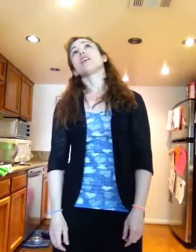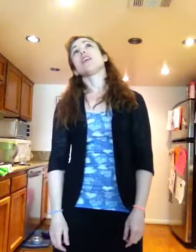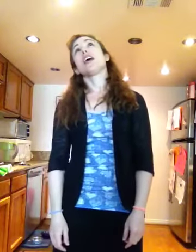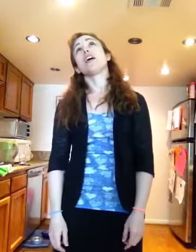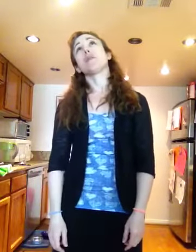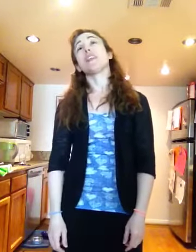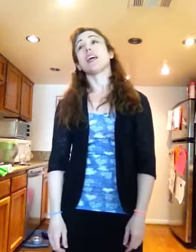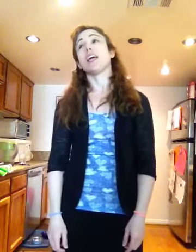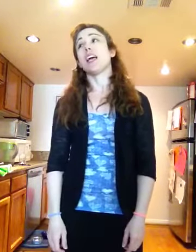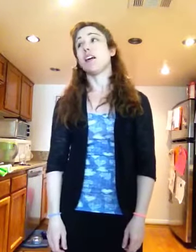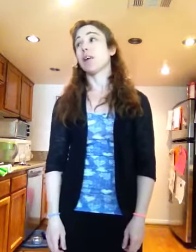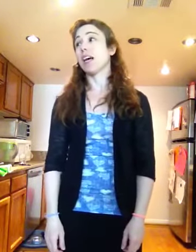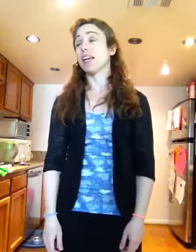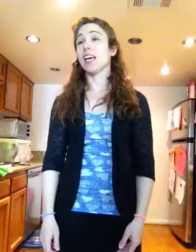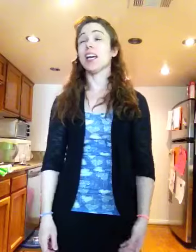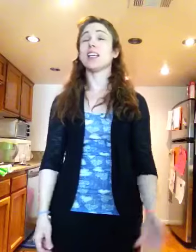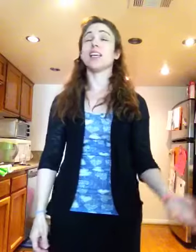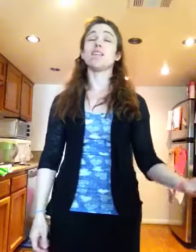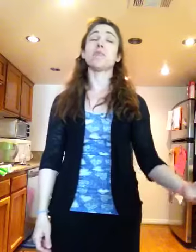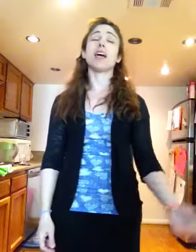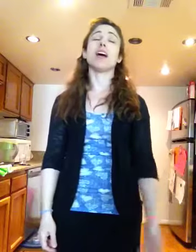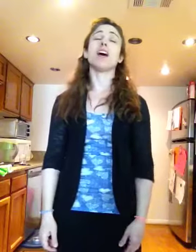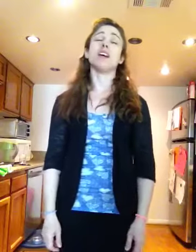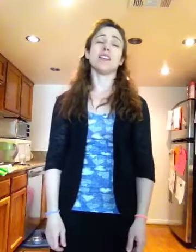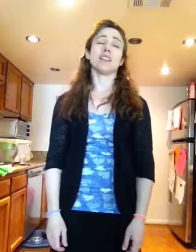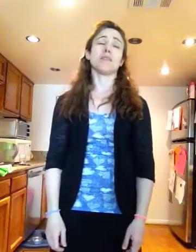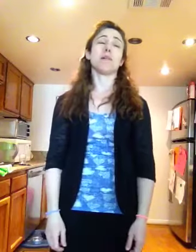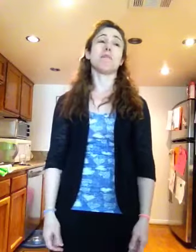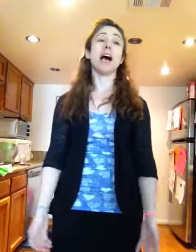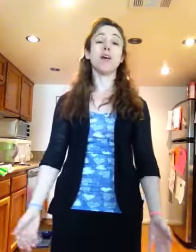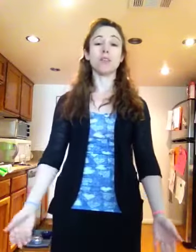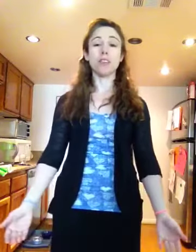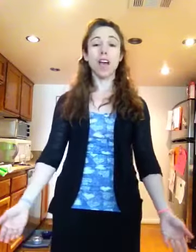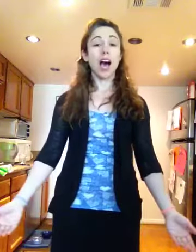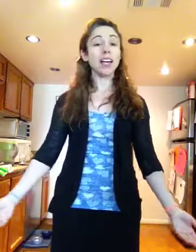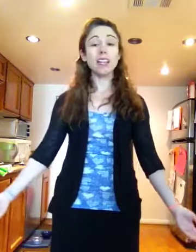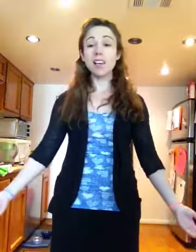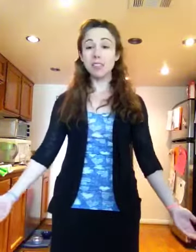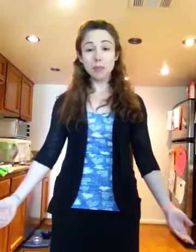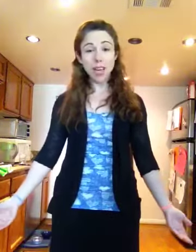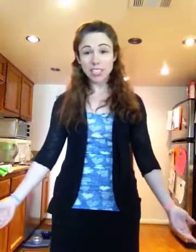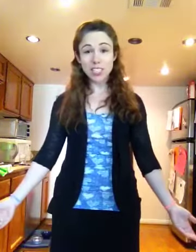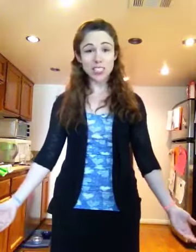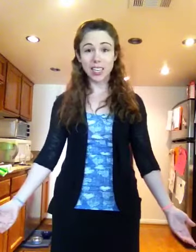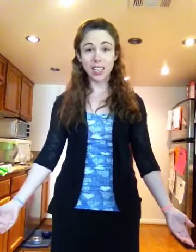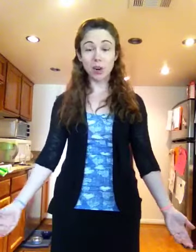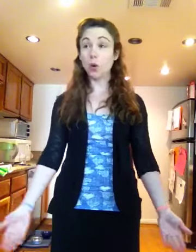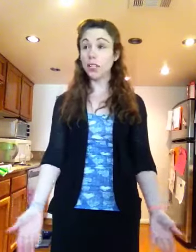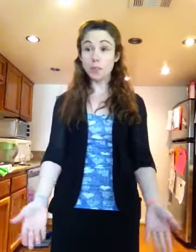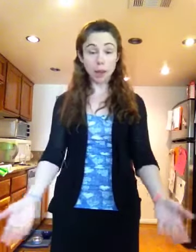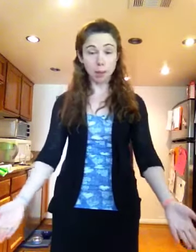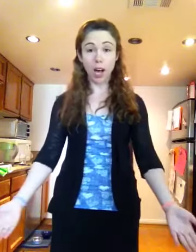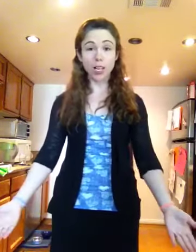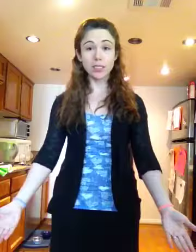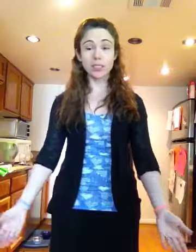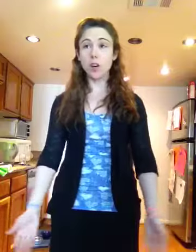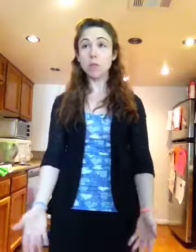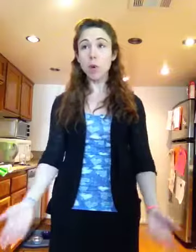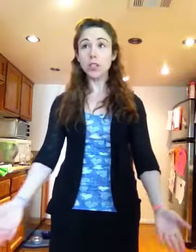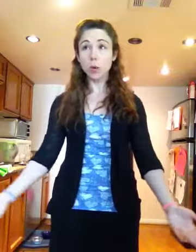Unhappy that I am, I cannot heave my heart into my mouth. I love your majesty, according to my bond, no more nor